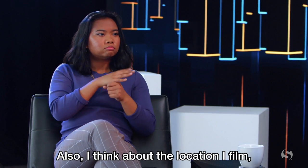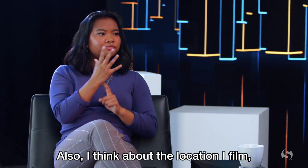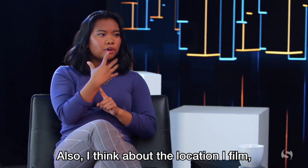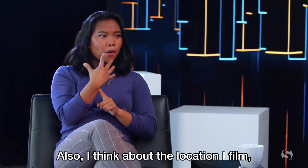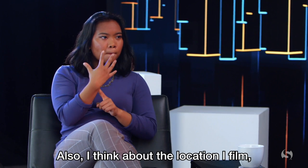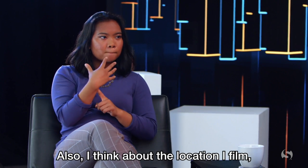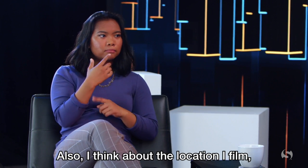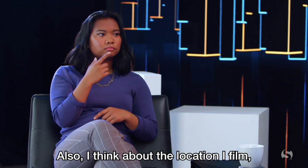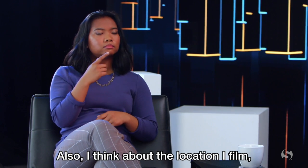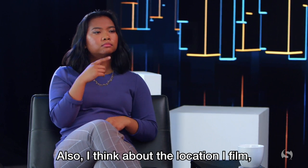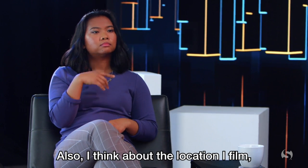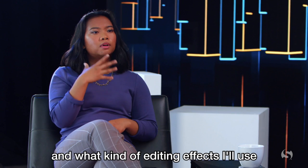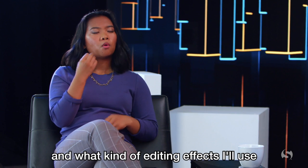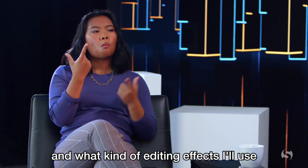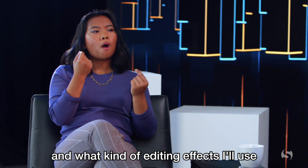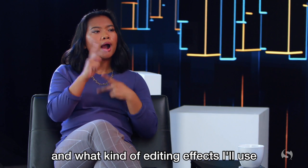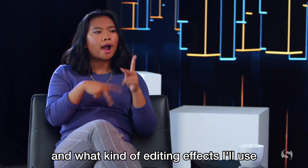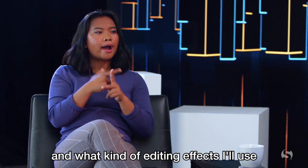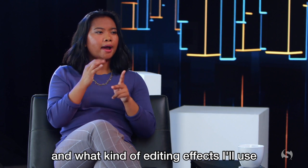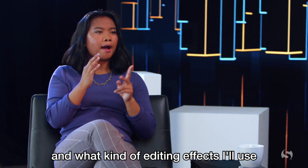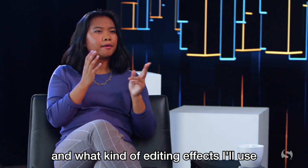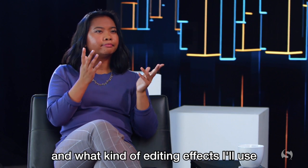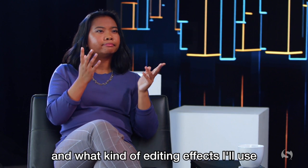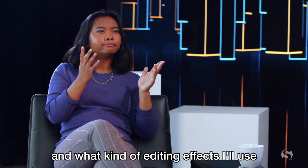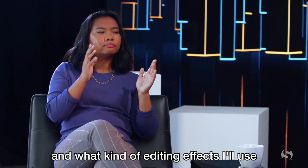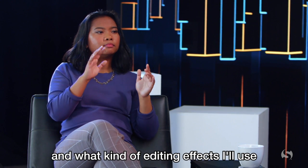location I film, and what kind of editing effects I'll use.